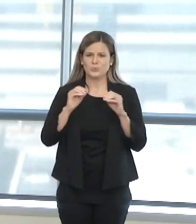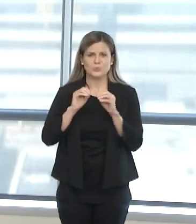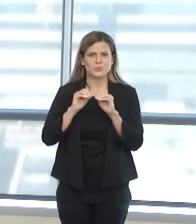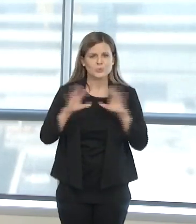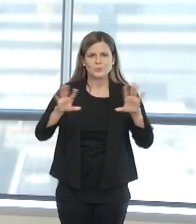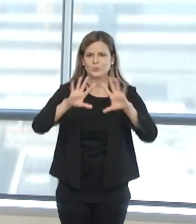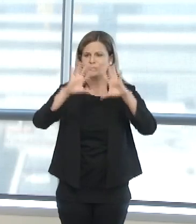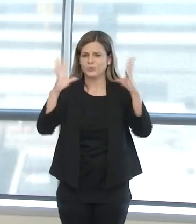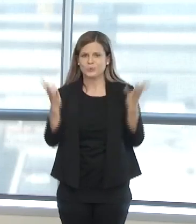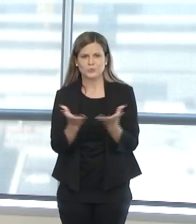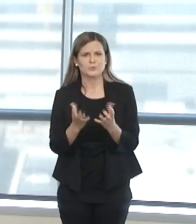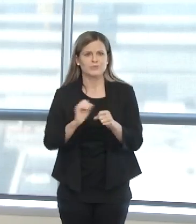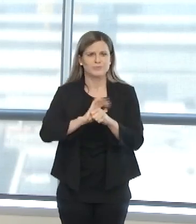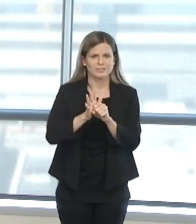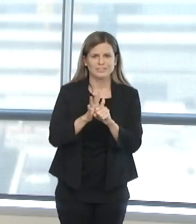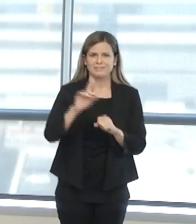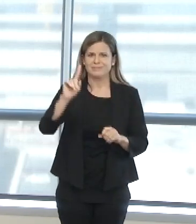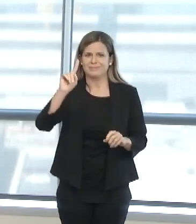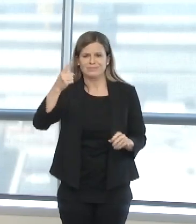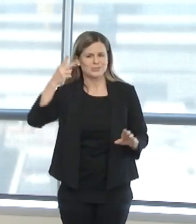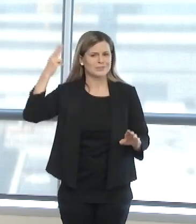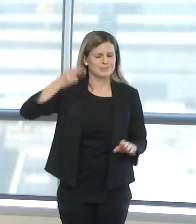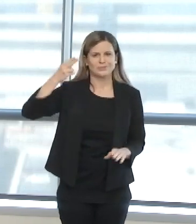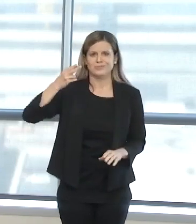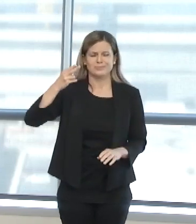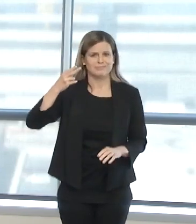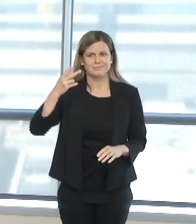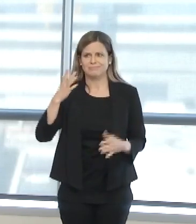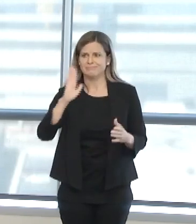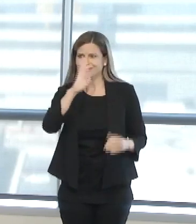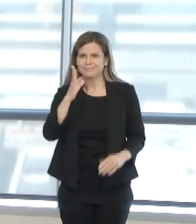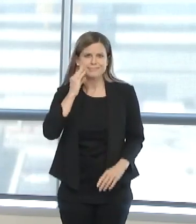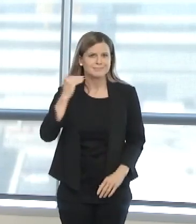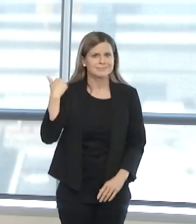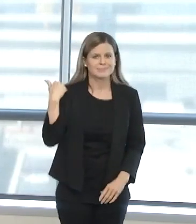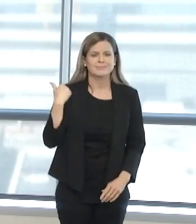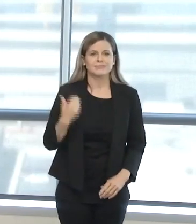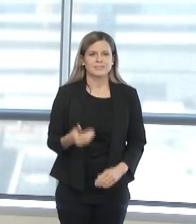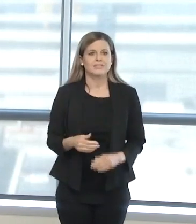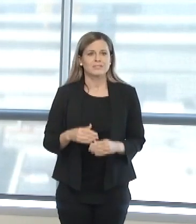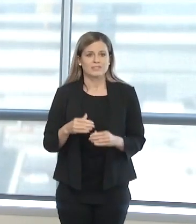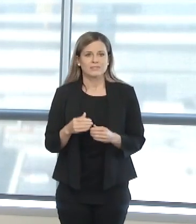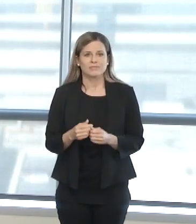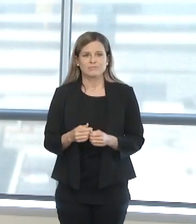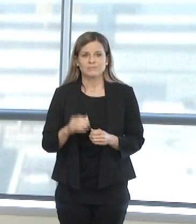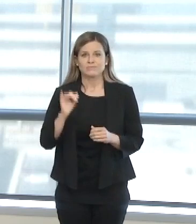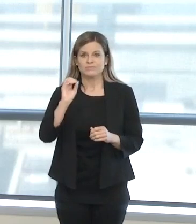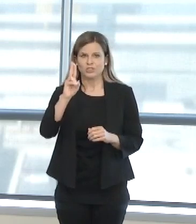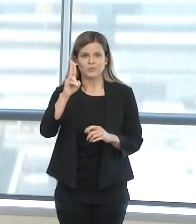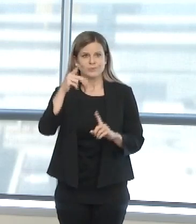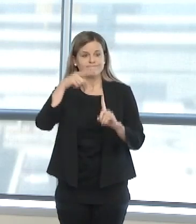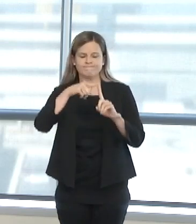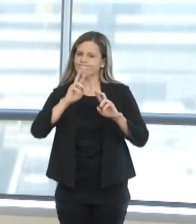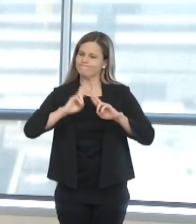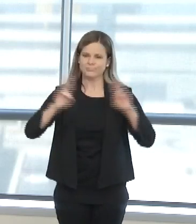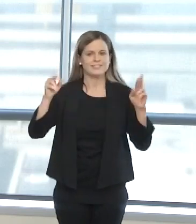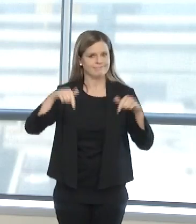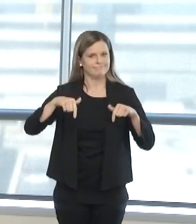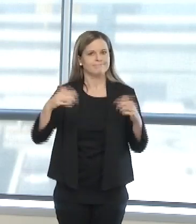but at OU Medicine we believe we're uniquely positioned to respond to this crisis and the surge in patients we expect.